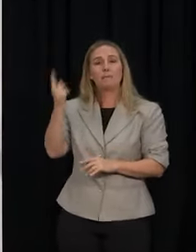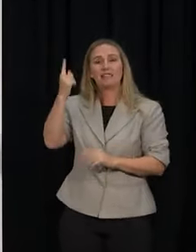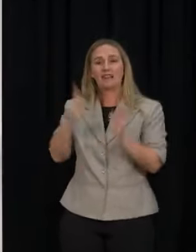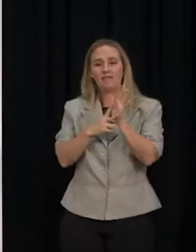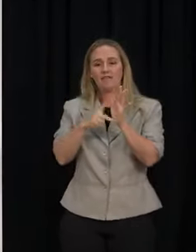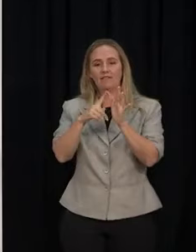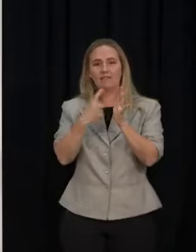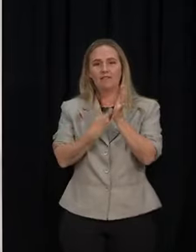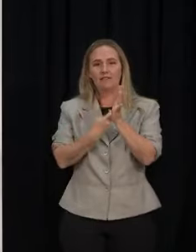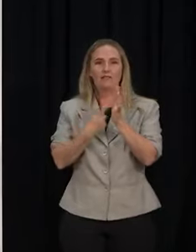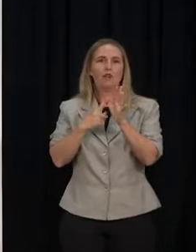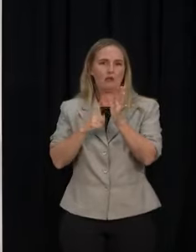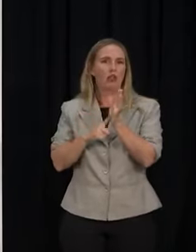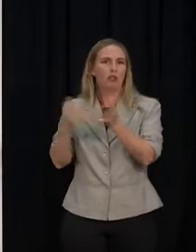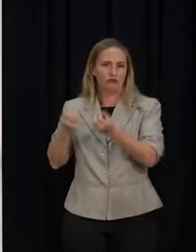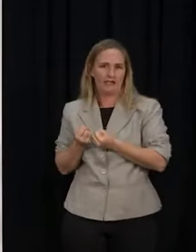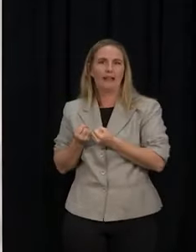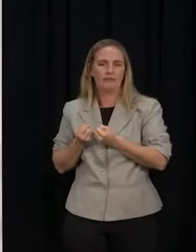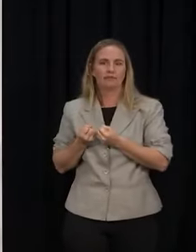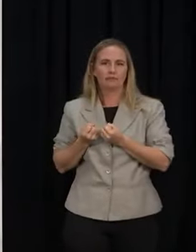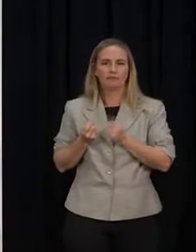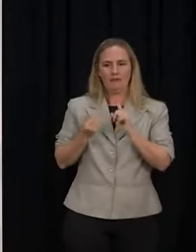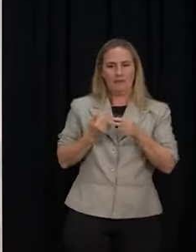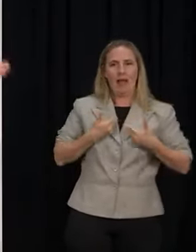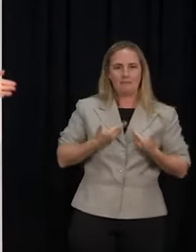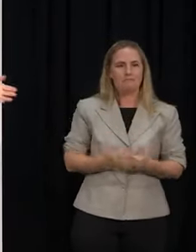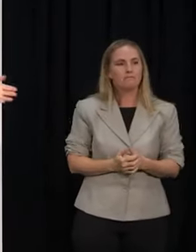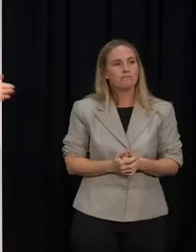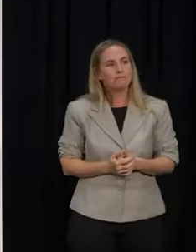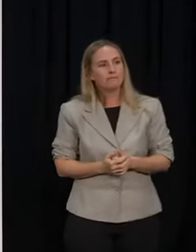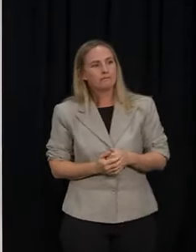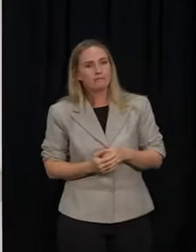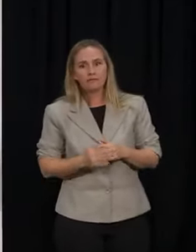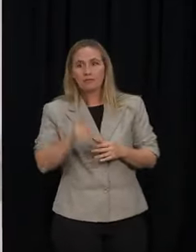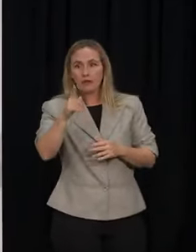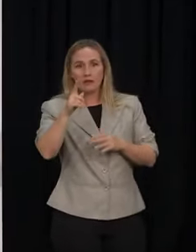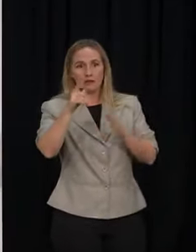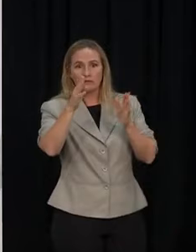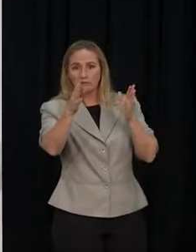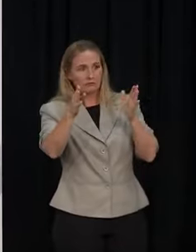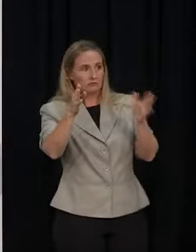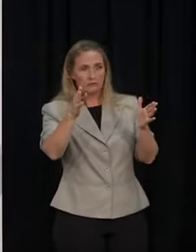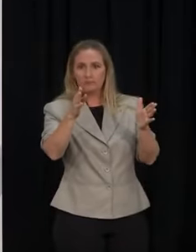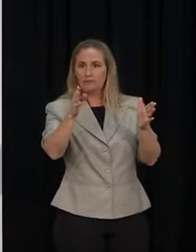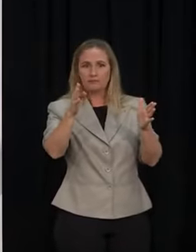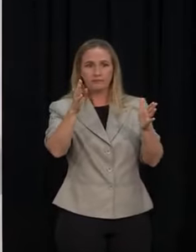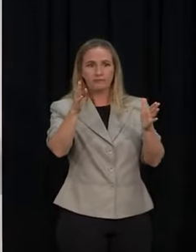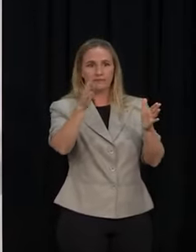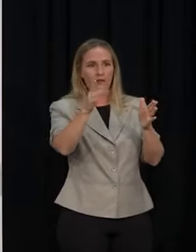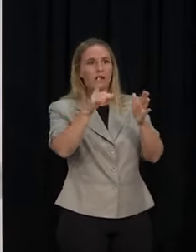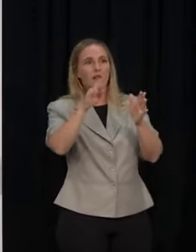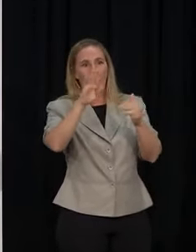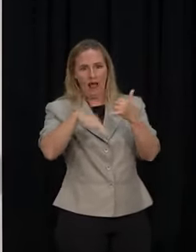Amelia, then I'm going to come down through. John, how am I? Finish over here, unless that was a bid Luke. And then